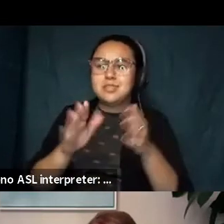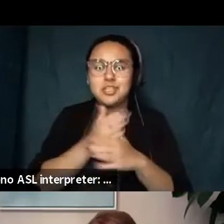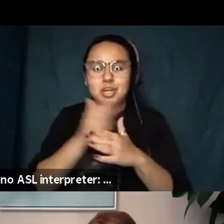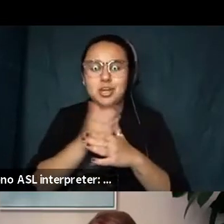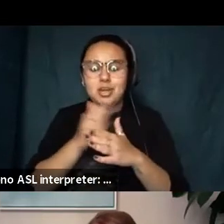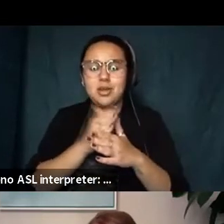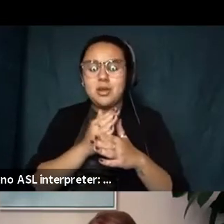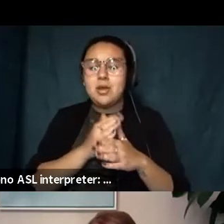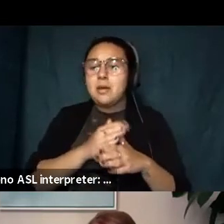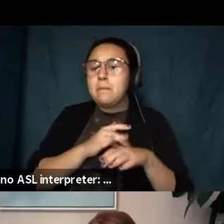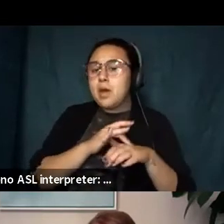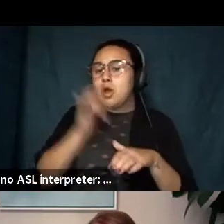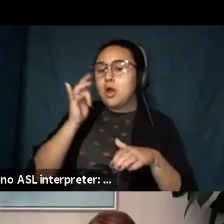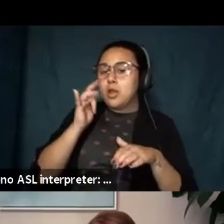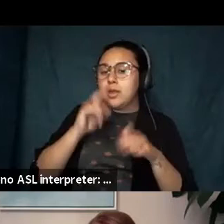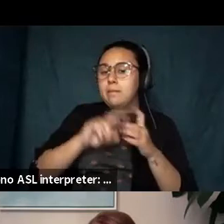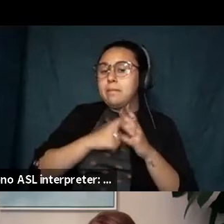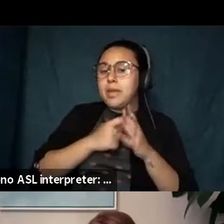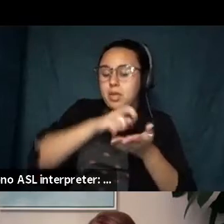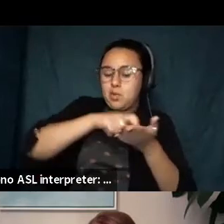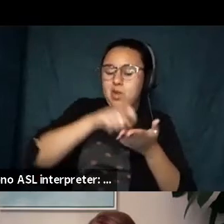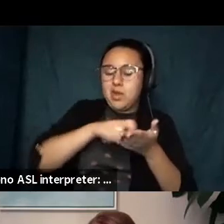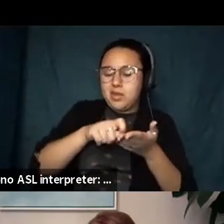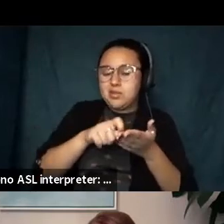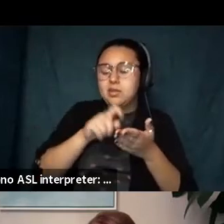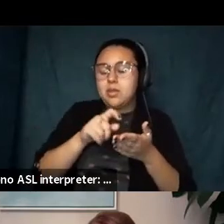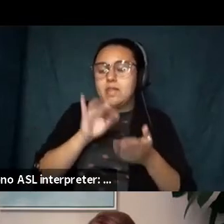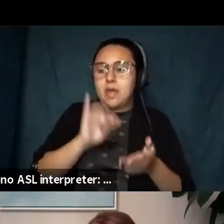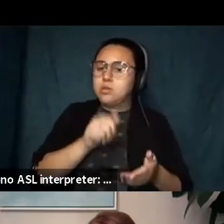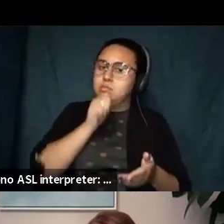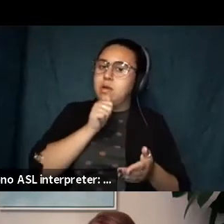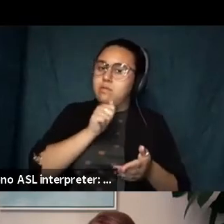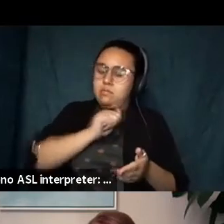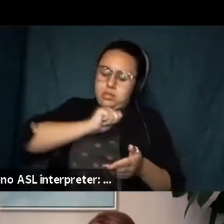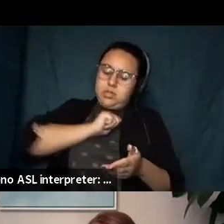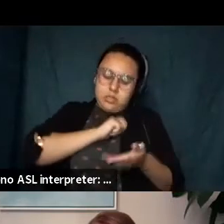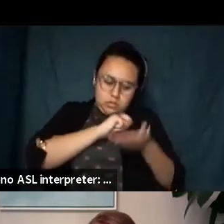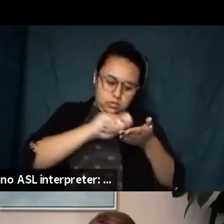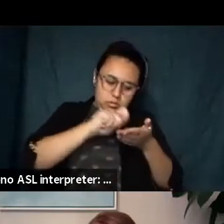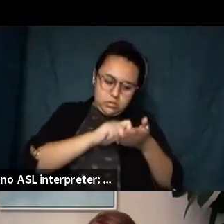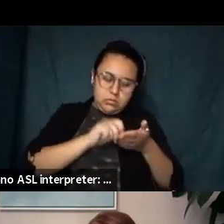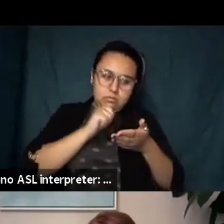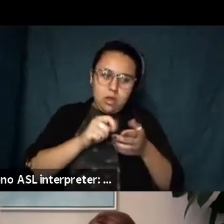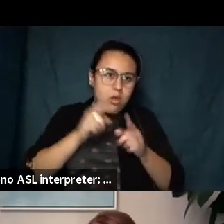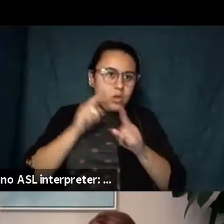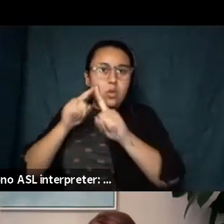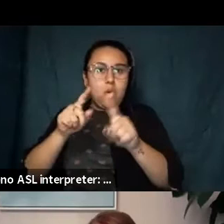privately without any um sense of like obligation to publish right